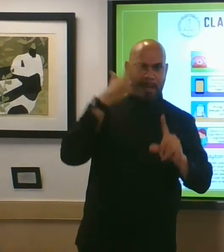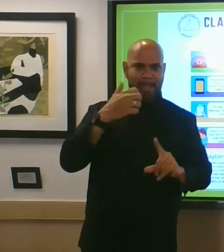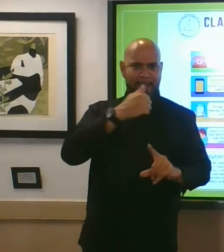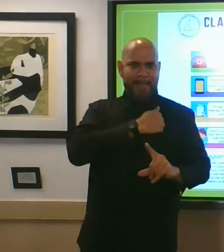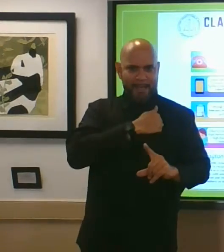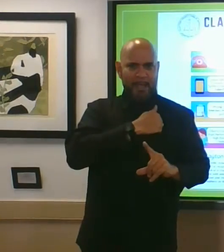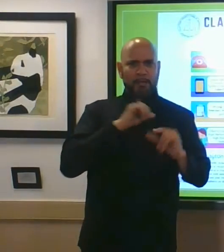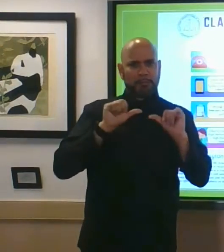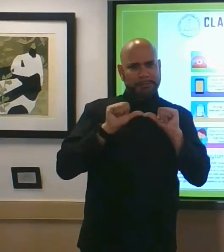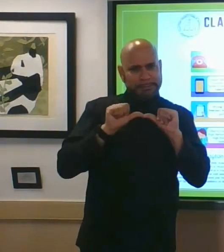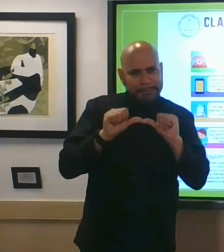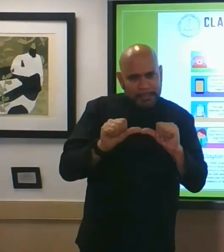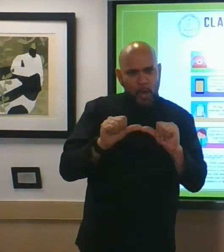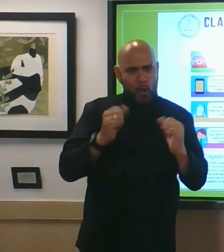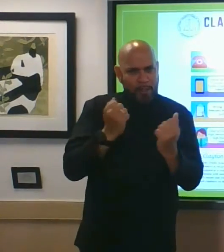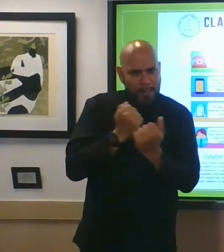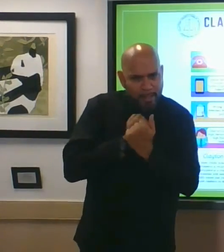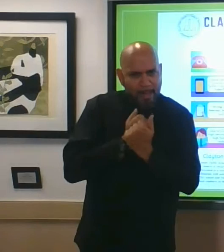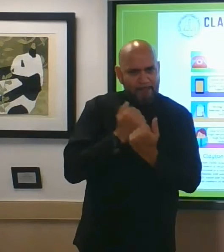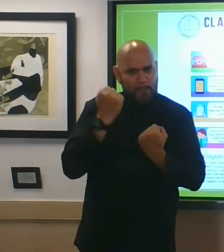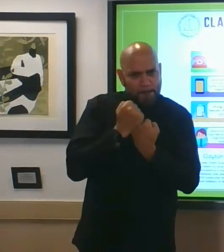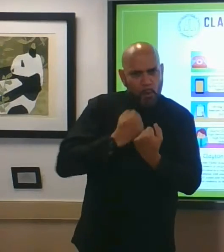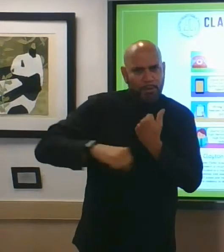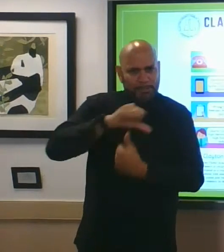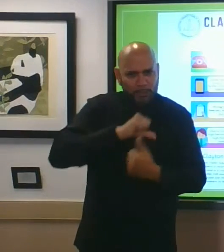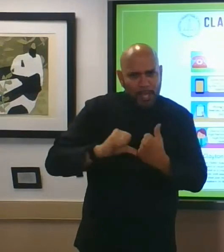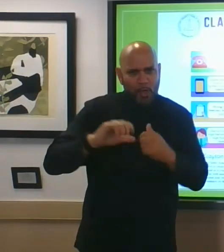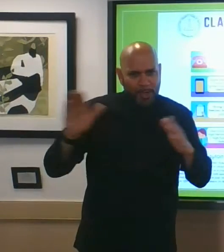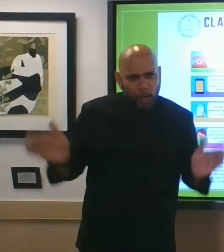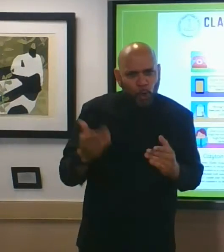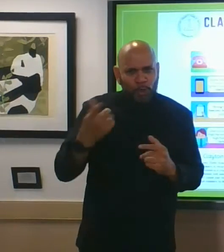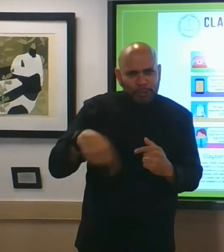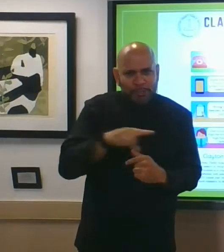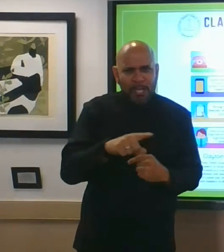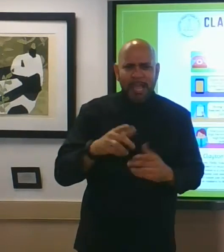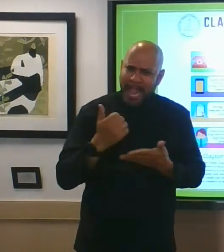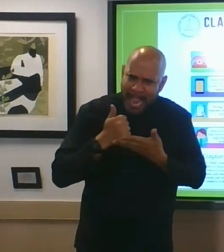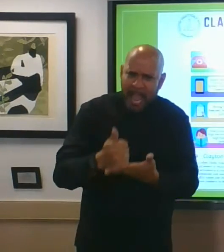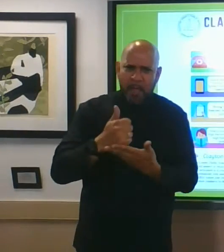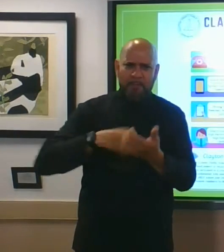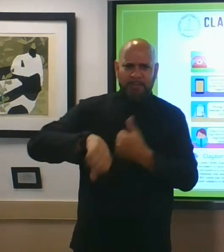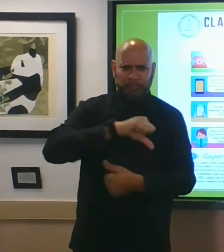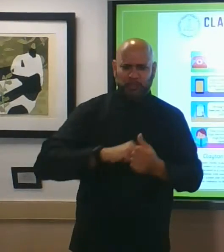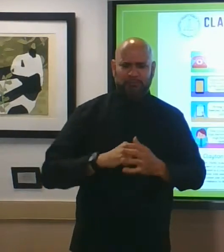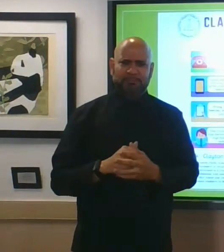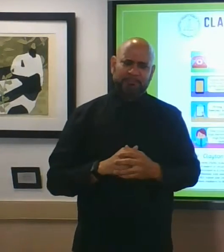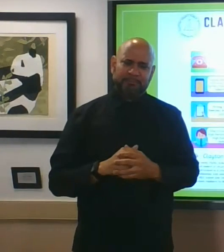continue to love support one another encourage one another help one another